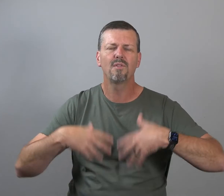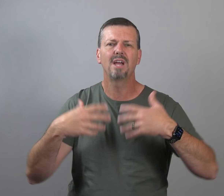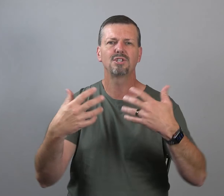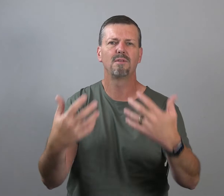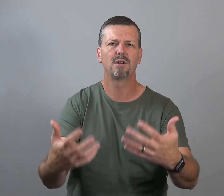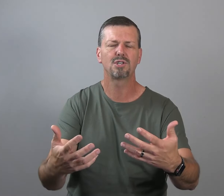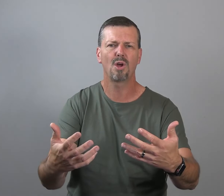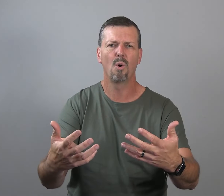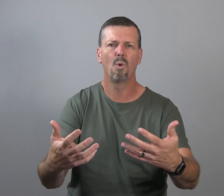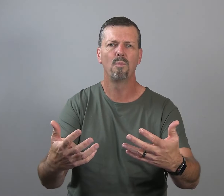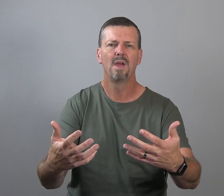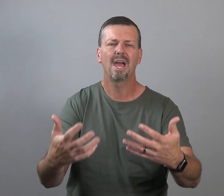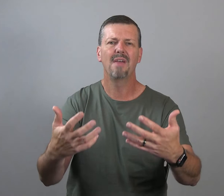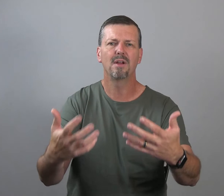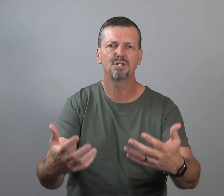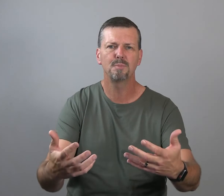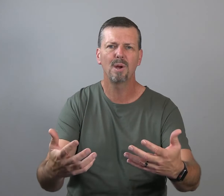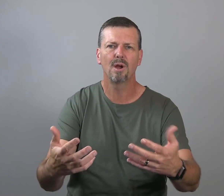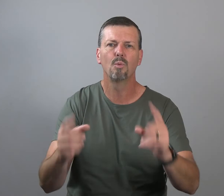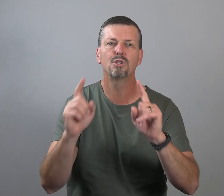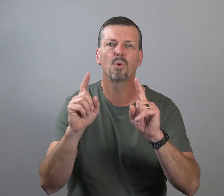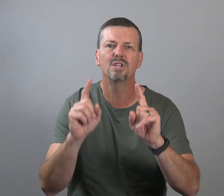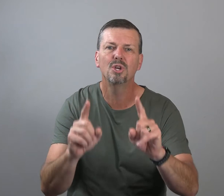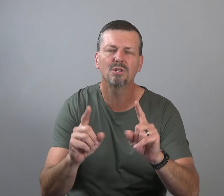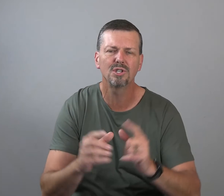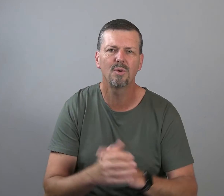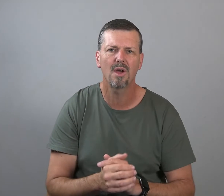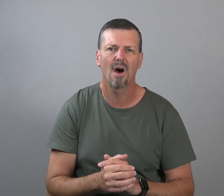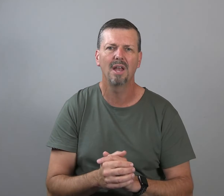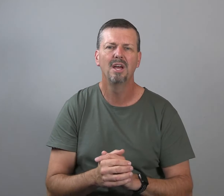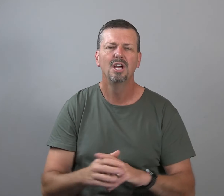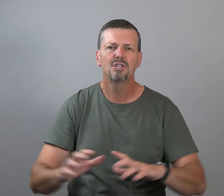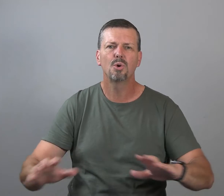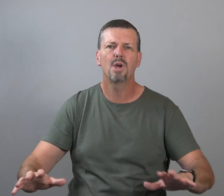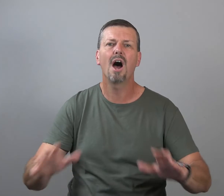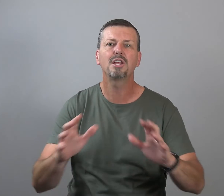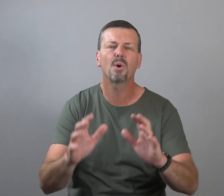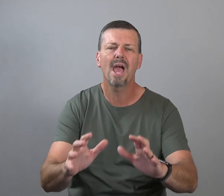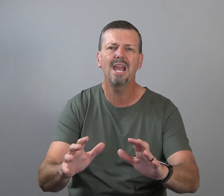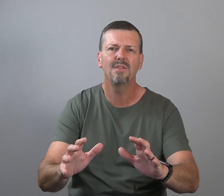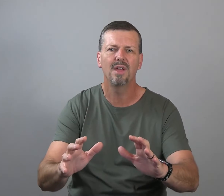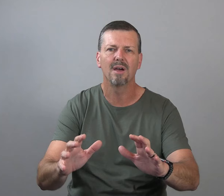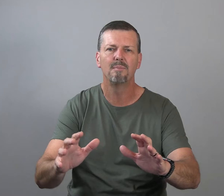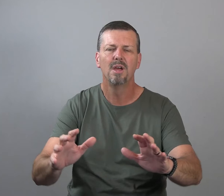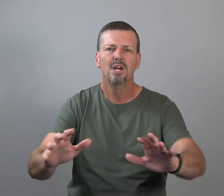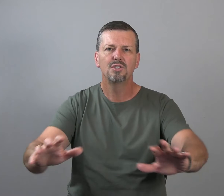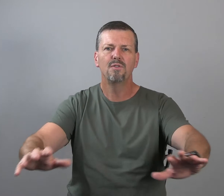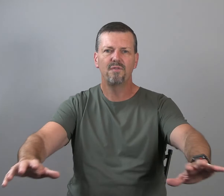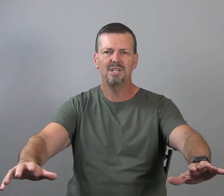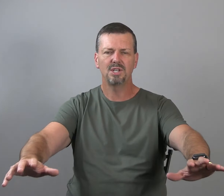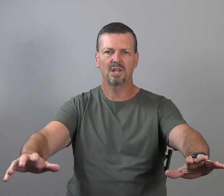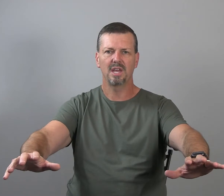reflection of their soul and their spirit, which were in unison with God. So God created them to physically